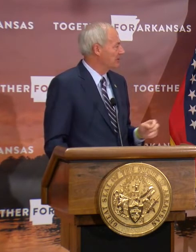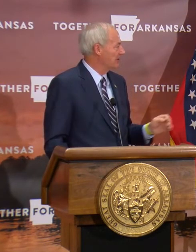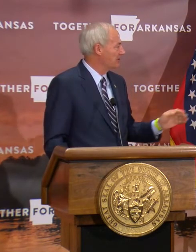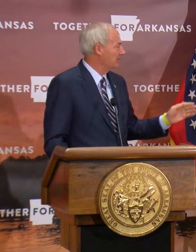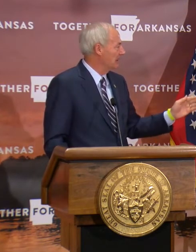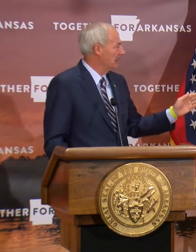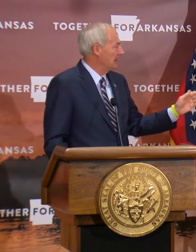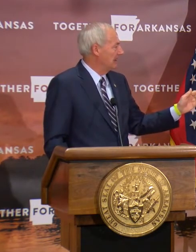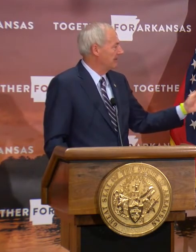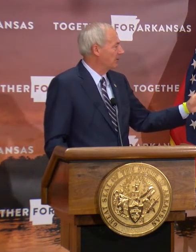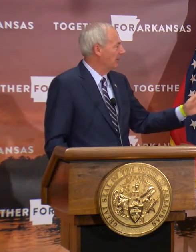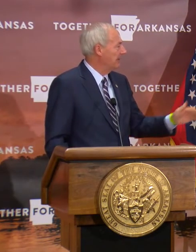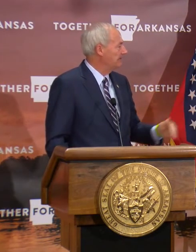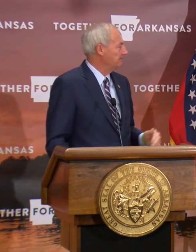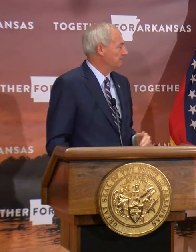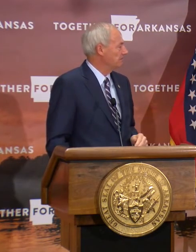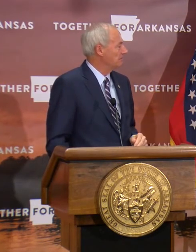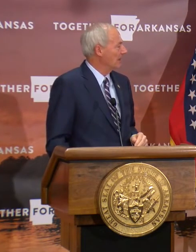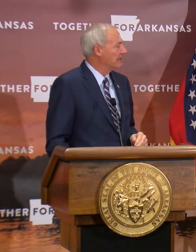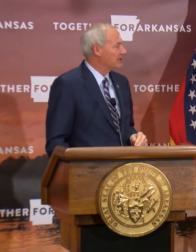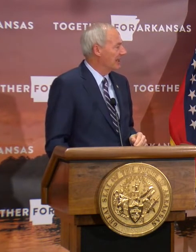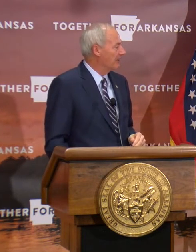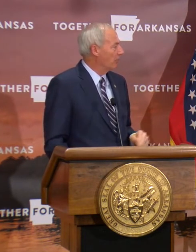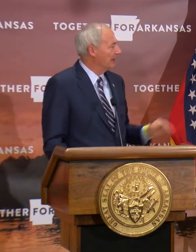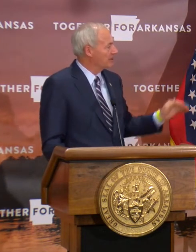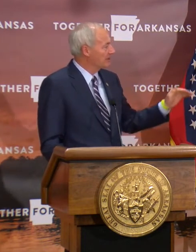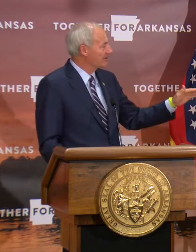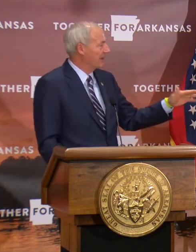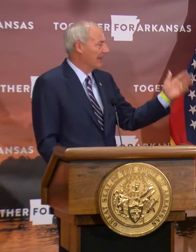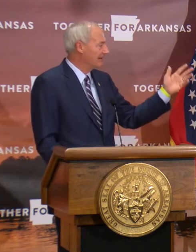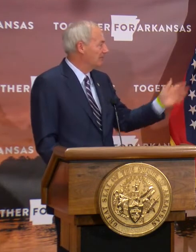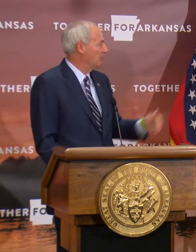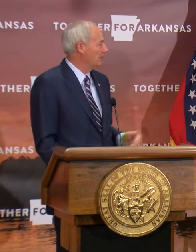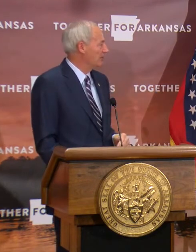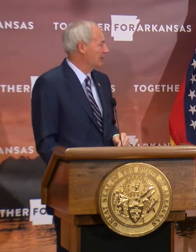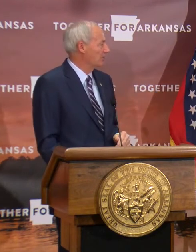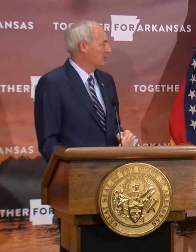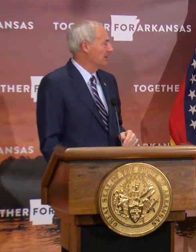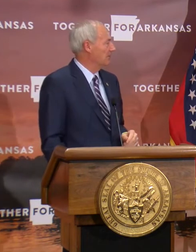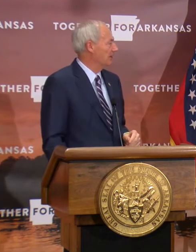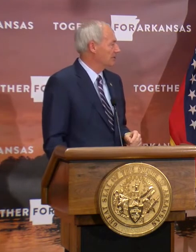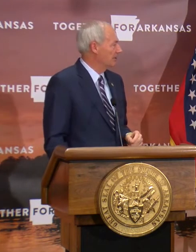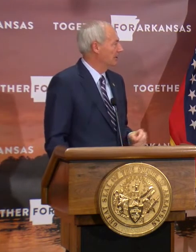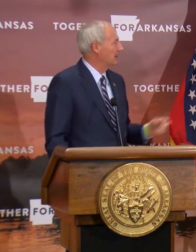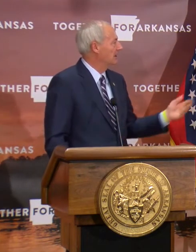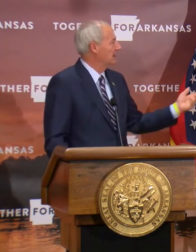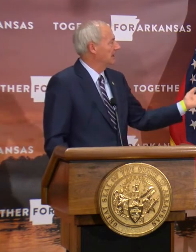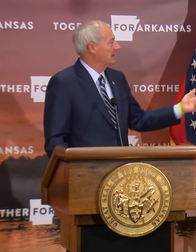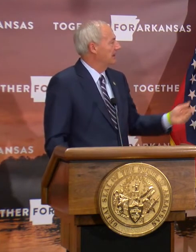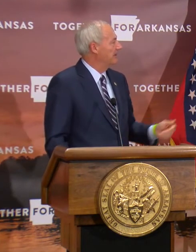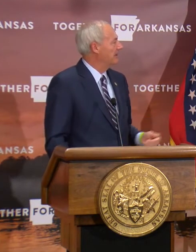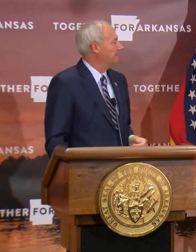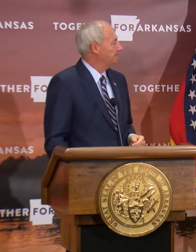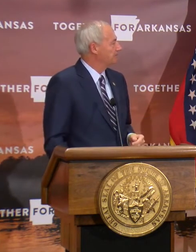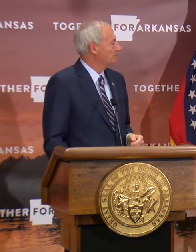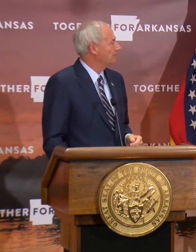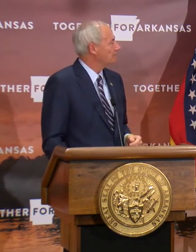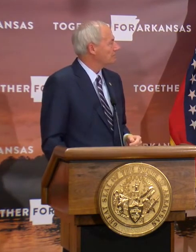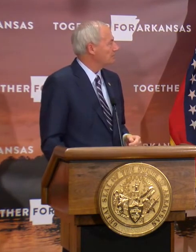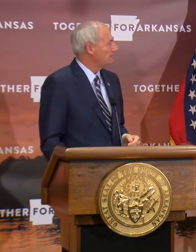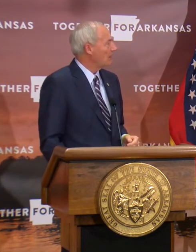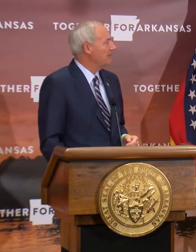in the prison system. And the green in southwest is flat, which is the lowest number. looks good. And then